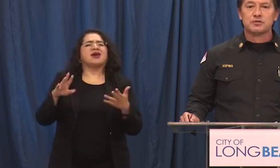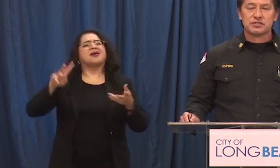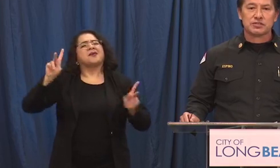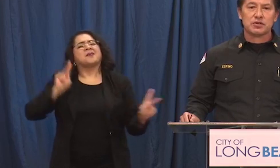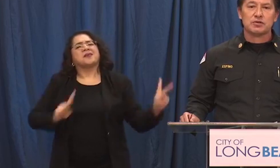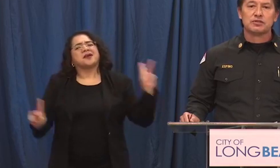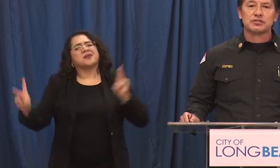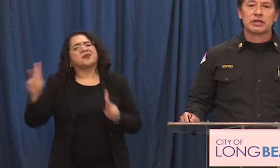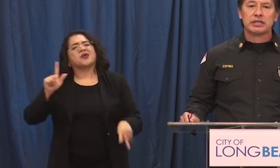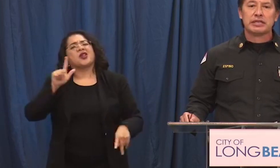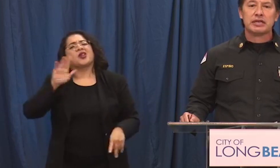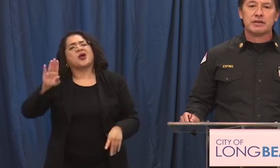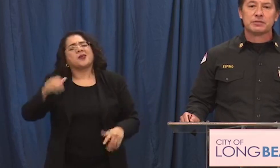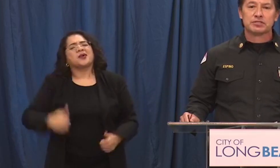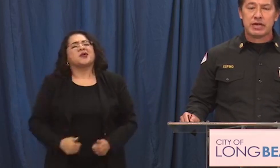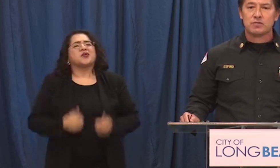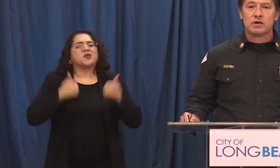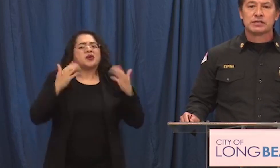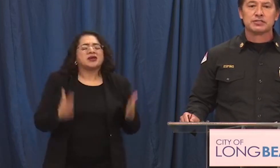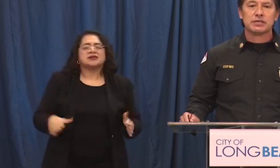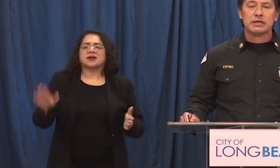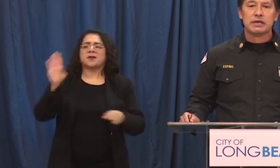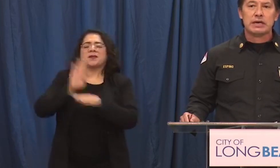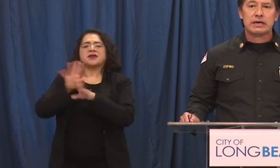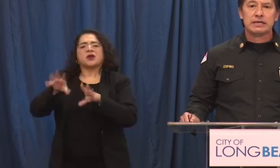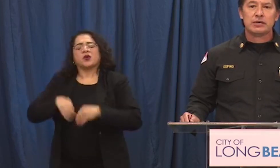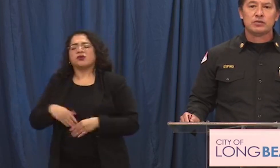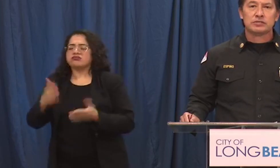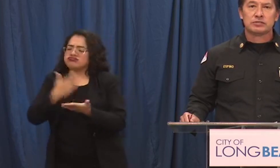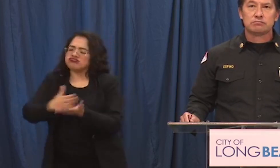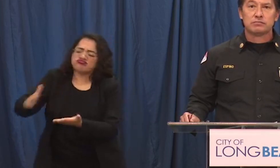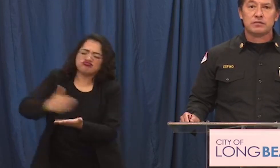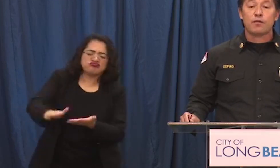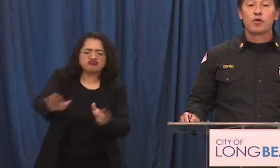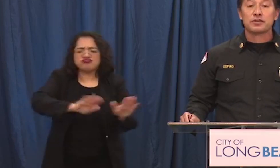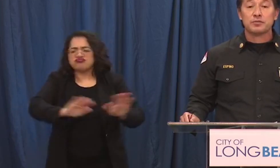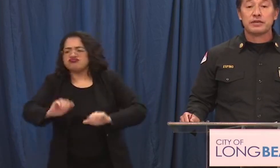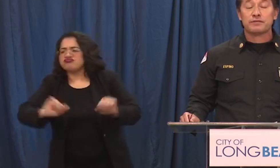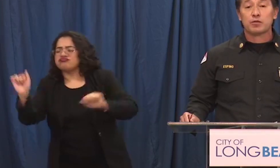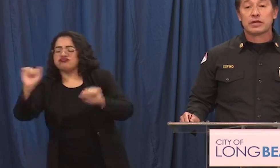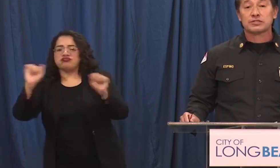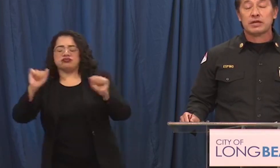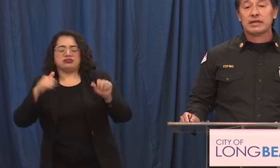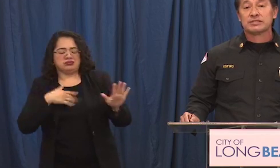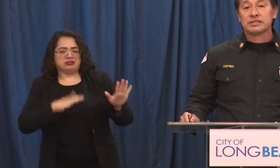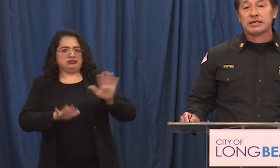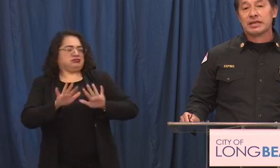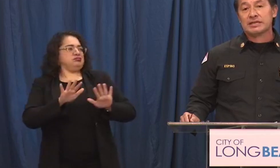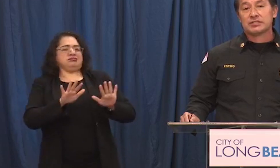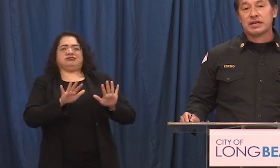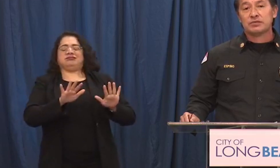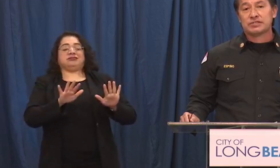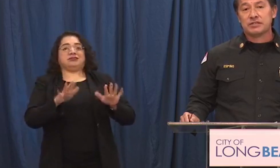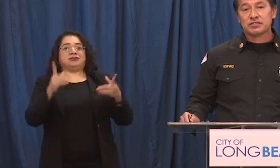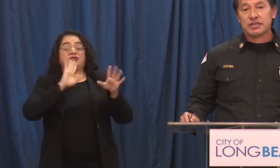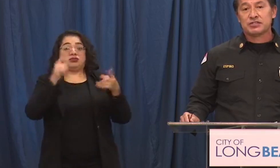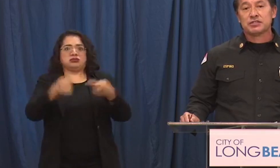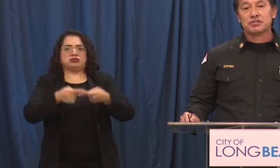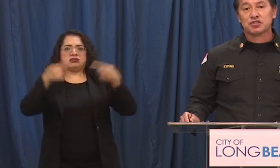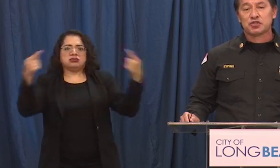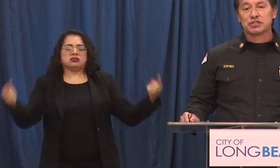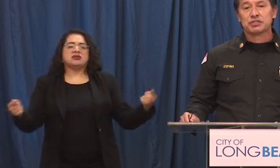residents the business owners cleaning up the sidewalks uh it was foreign to me from what i saw last night last night was